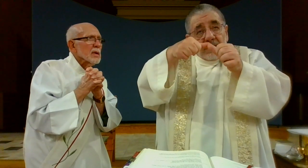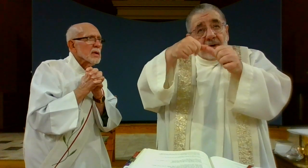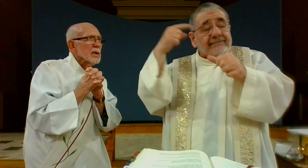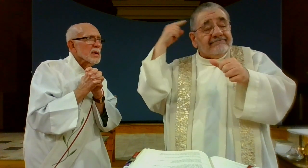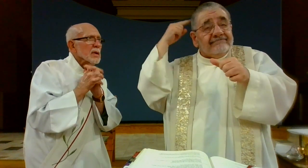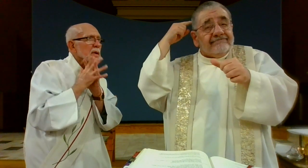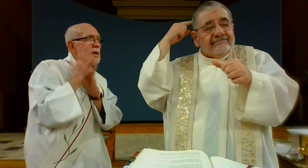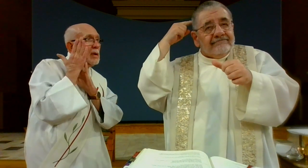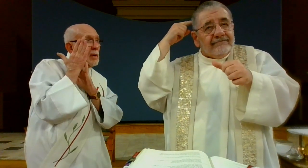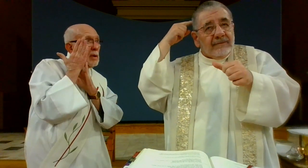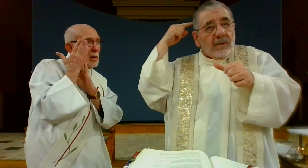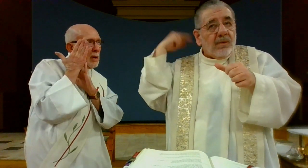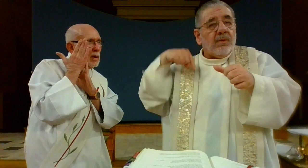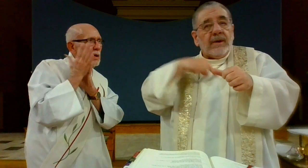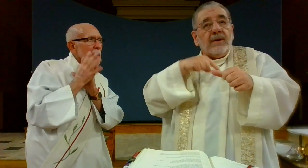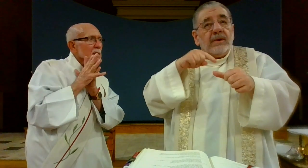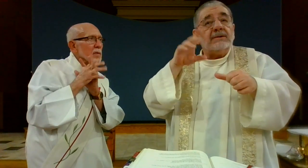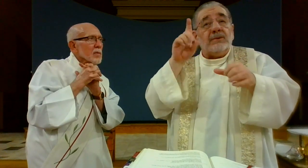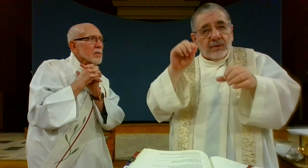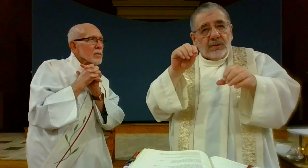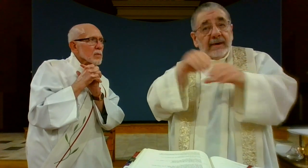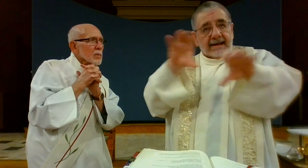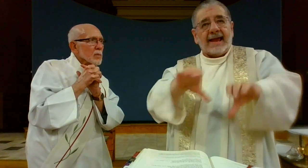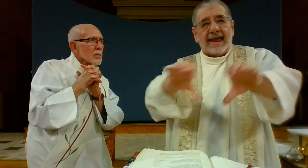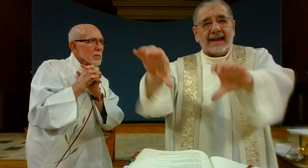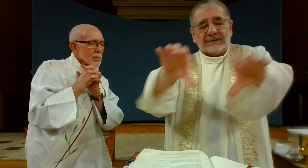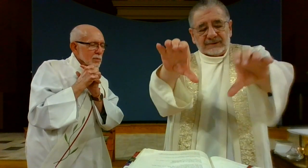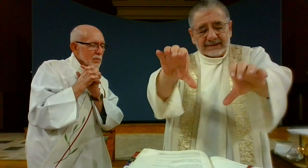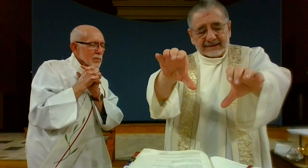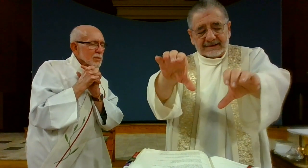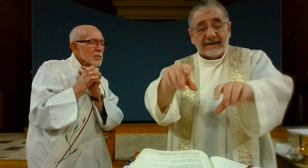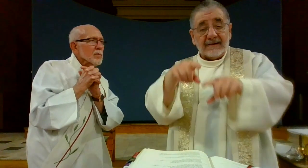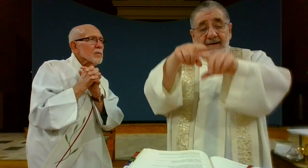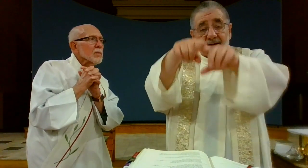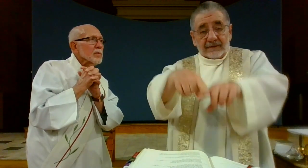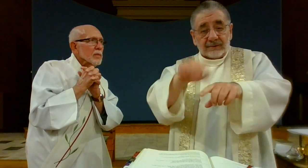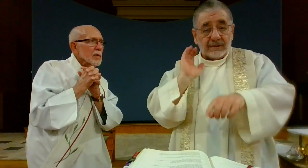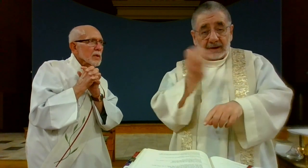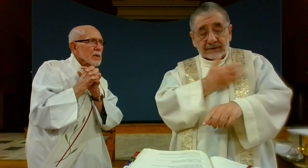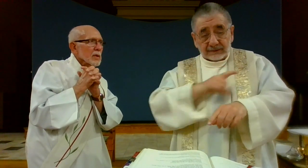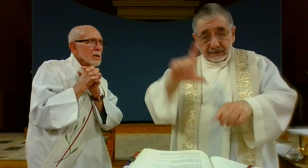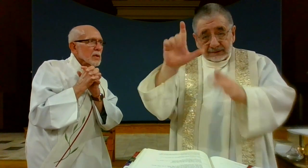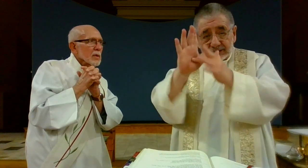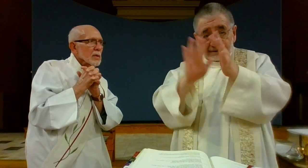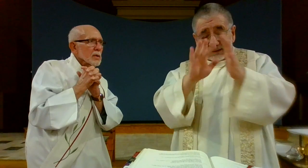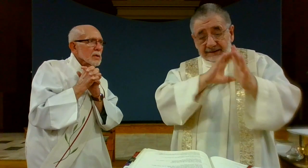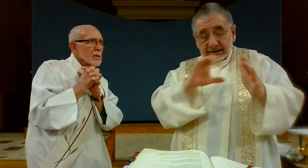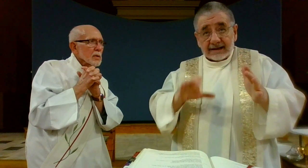we may always hold to in what we do. Through our Lord Jesus Christ,